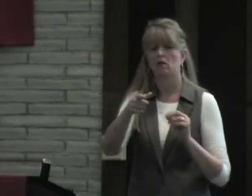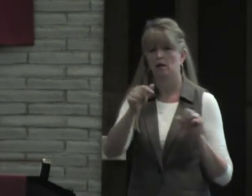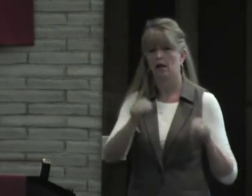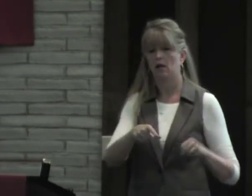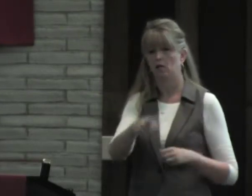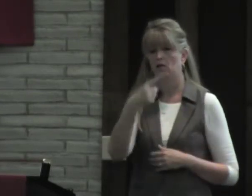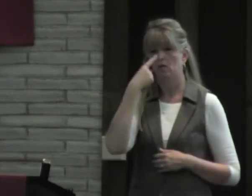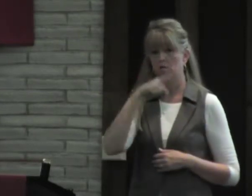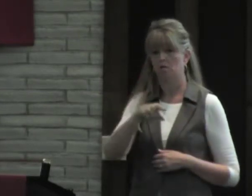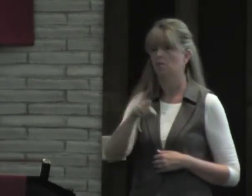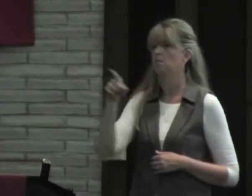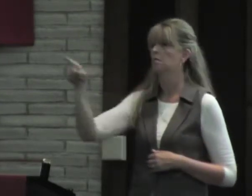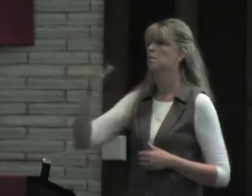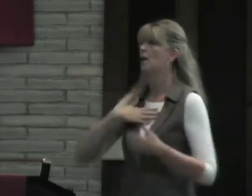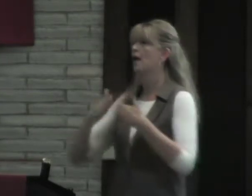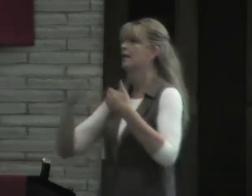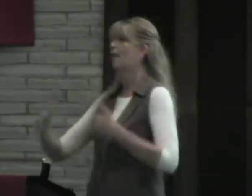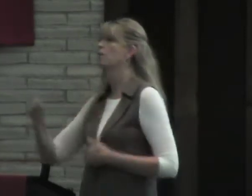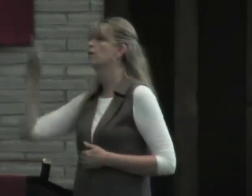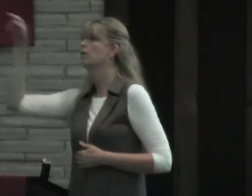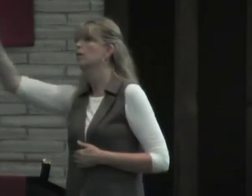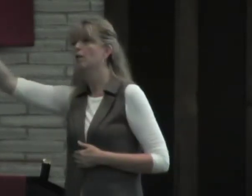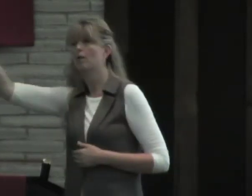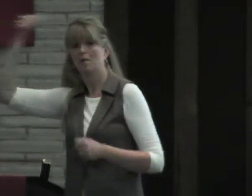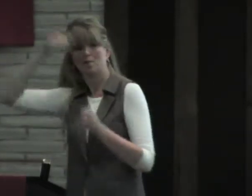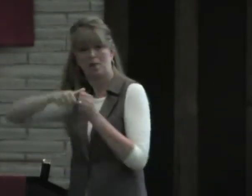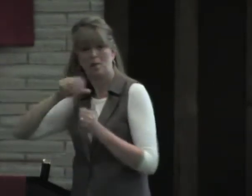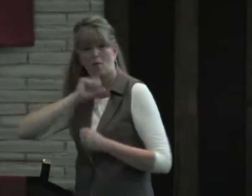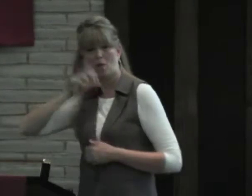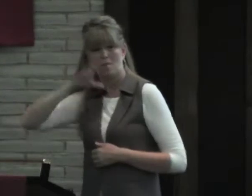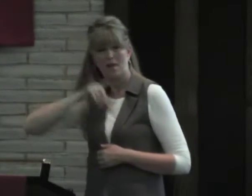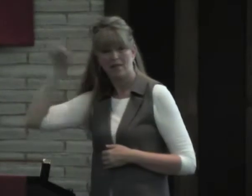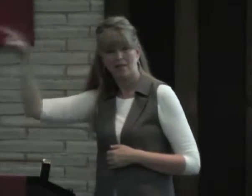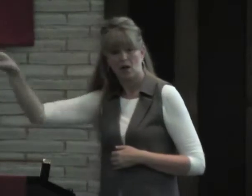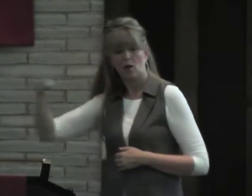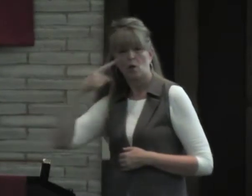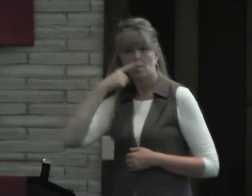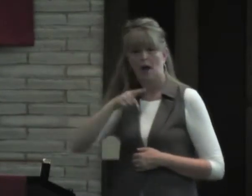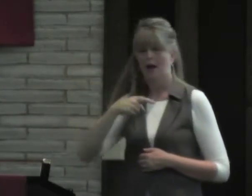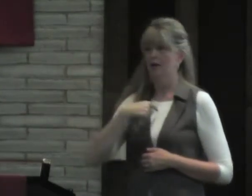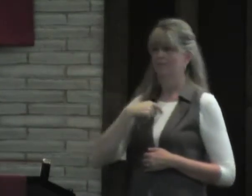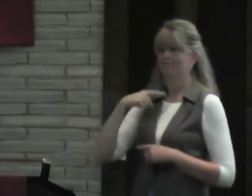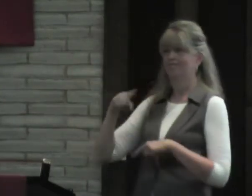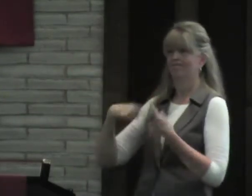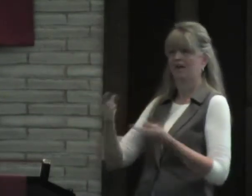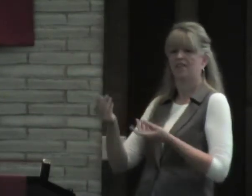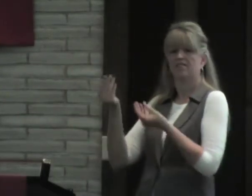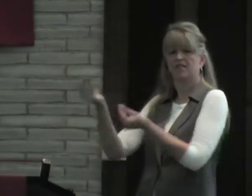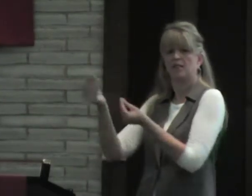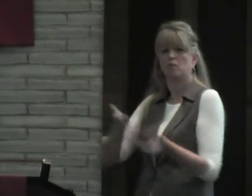can discuss it more later, but can you, do you mind, my neighbor over here, do you remember that old man that lives over there, do you mind,